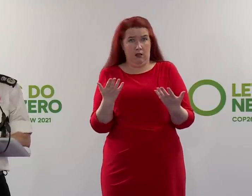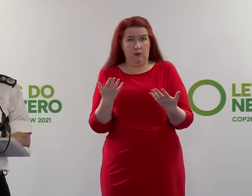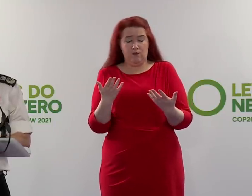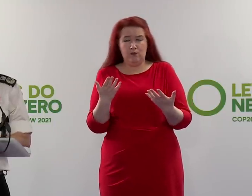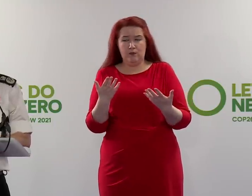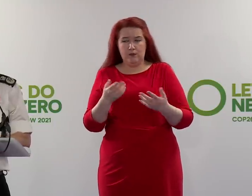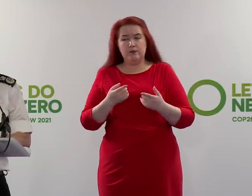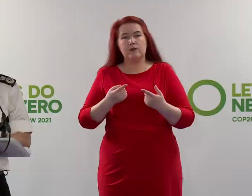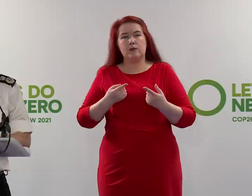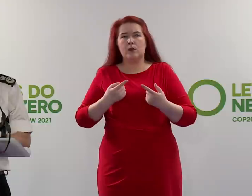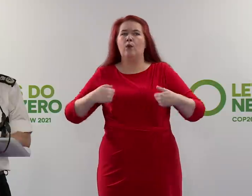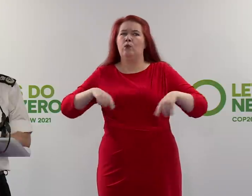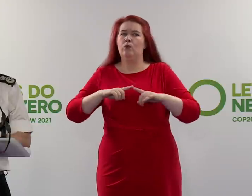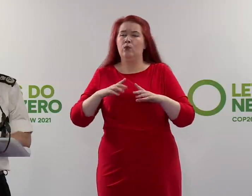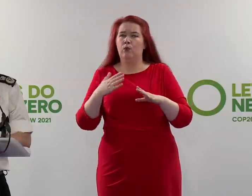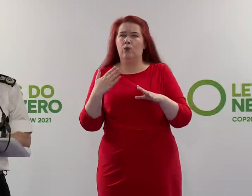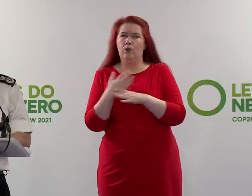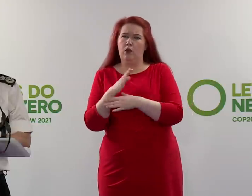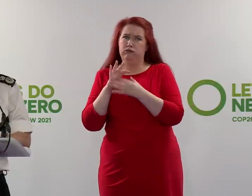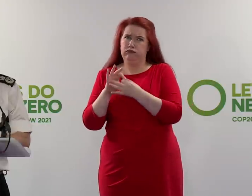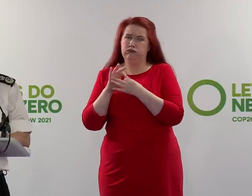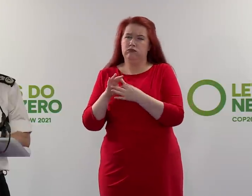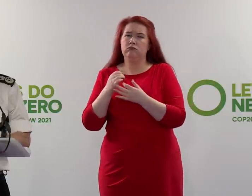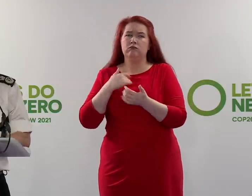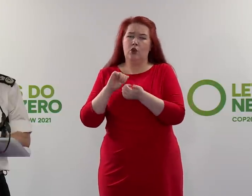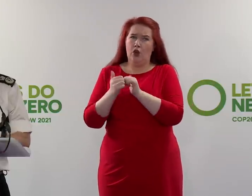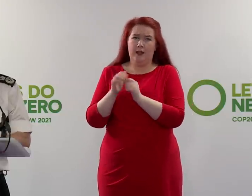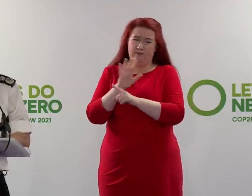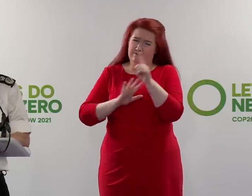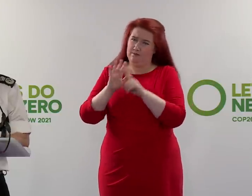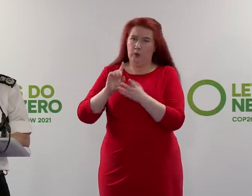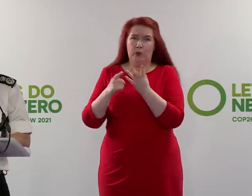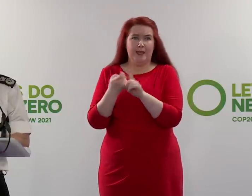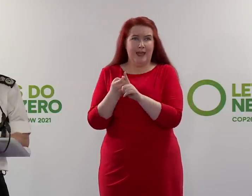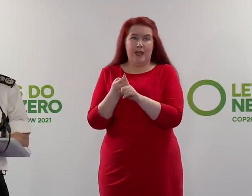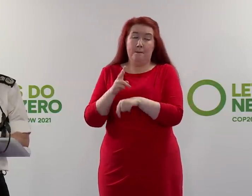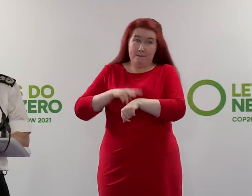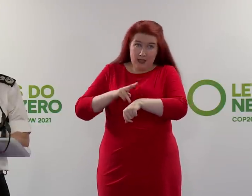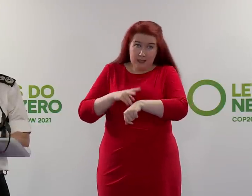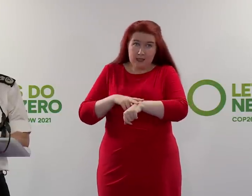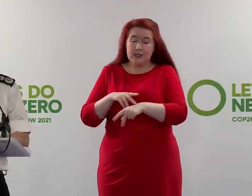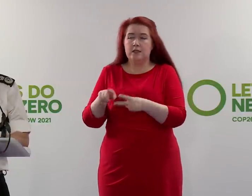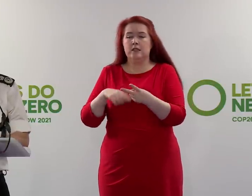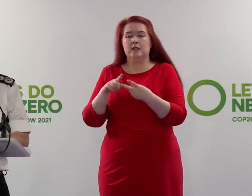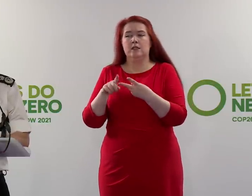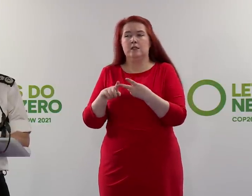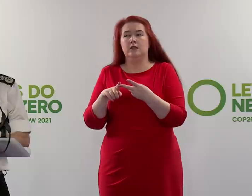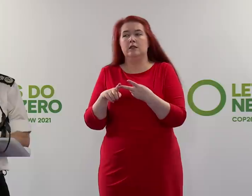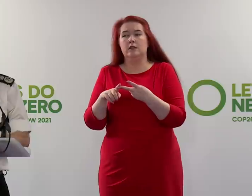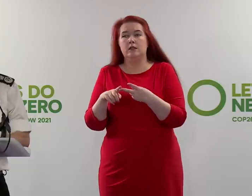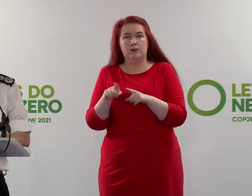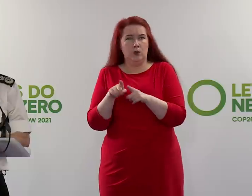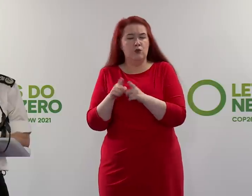we have been working extremely closely with our colleagues right across the United Kingdom, not only in policing, but in terms of the other